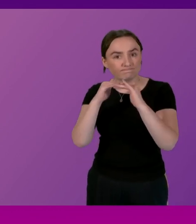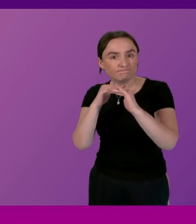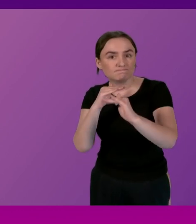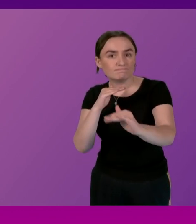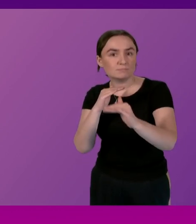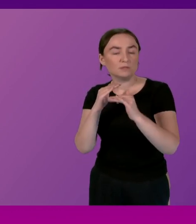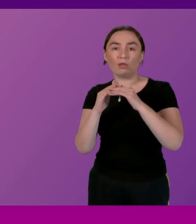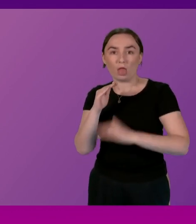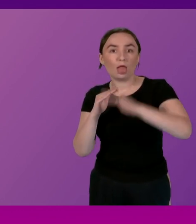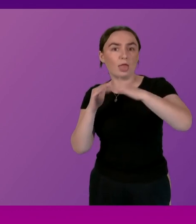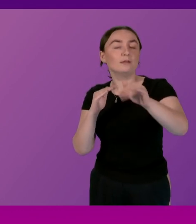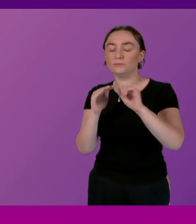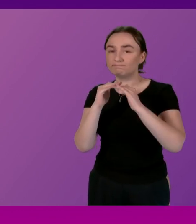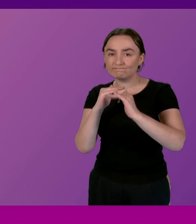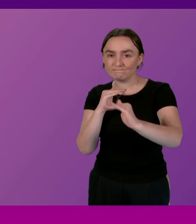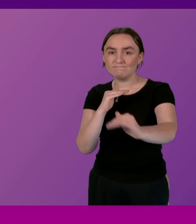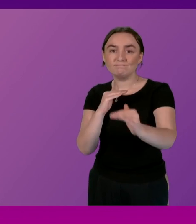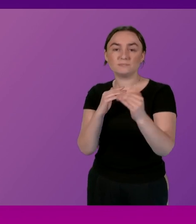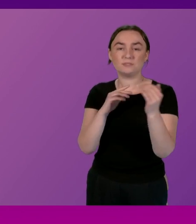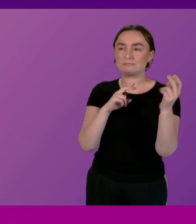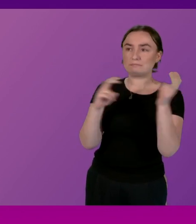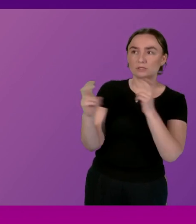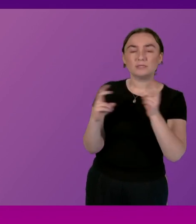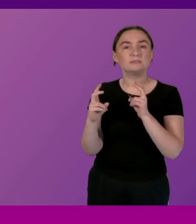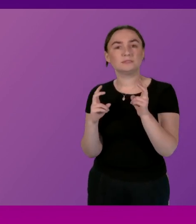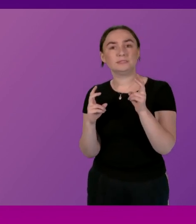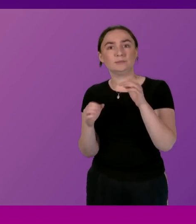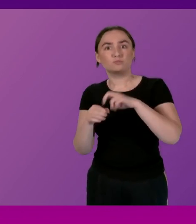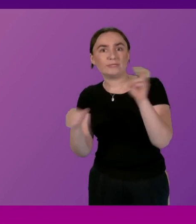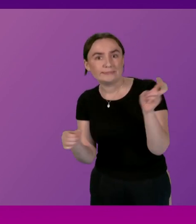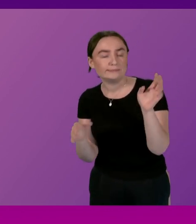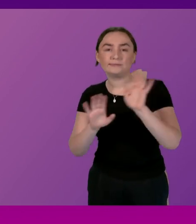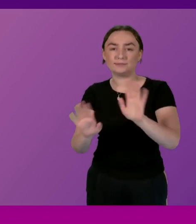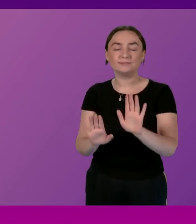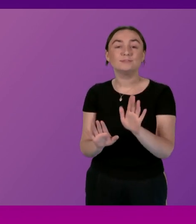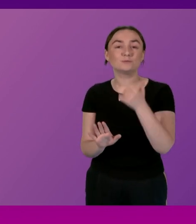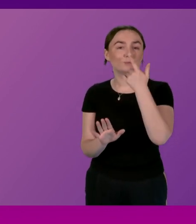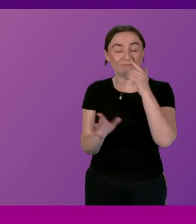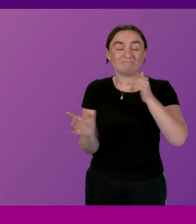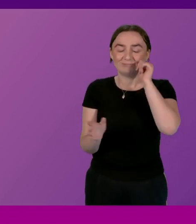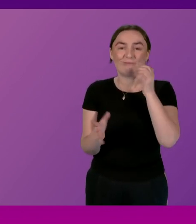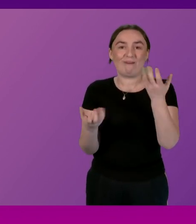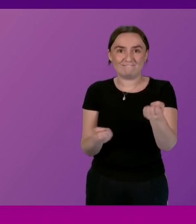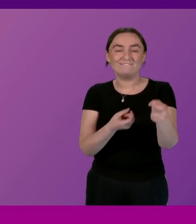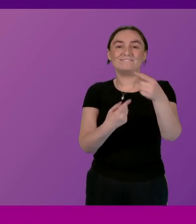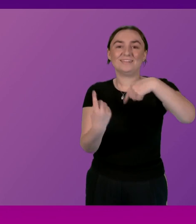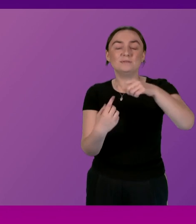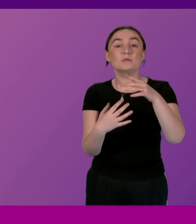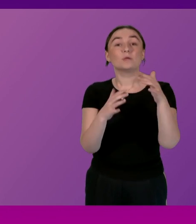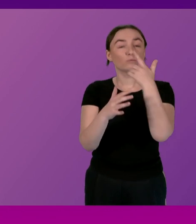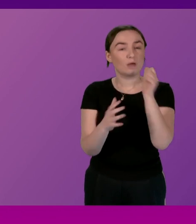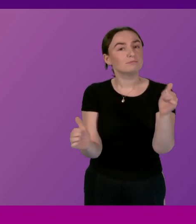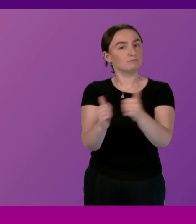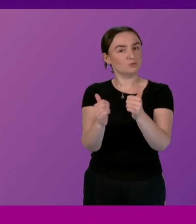all the arguments around Brexit or not but one thing I think we can probably all agree on is that being part of the